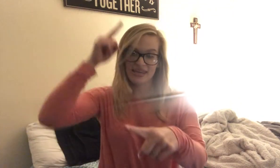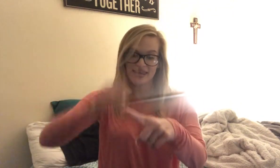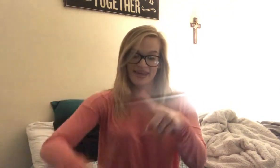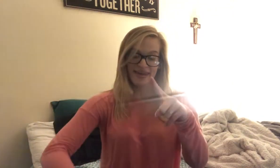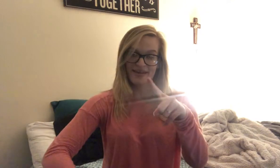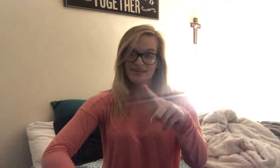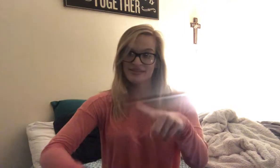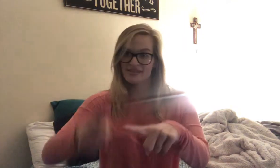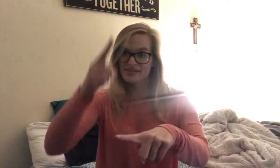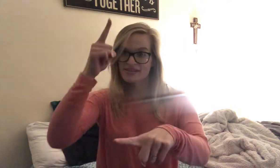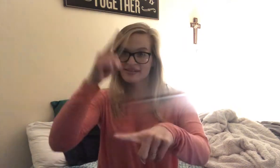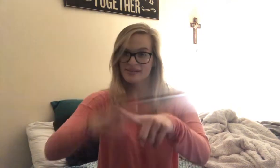Can't.